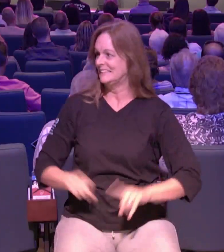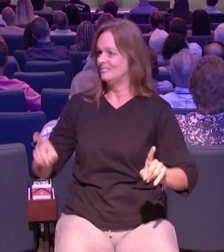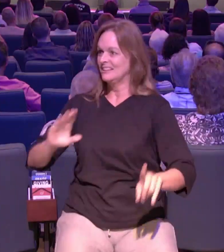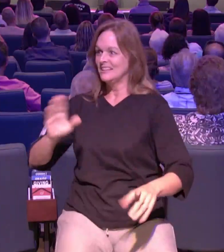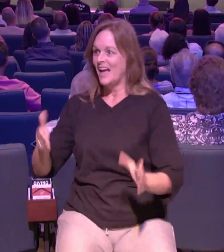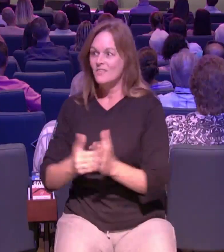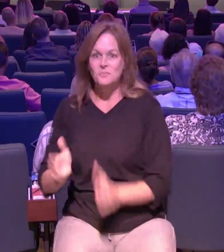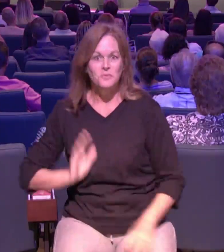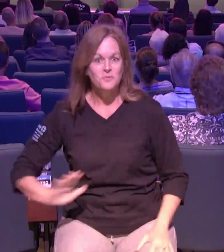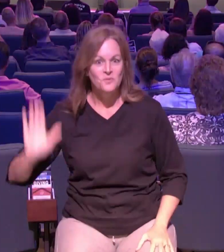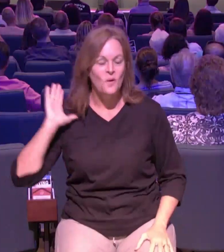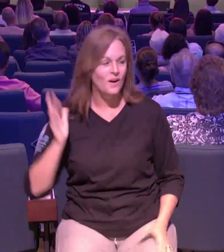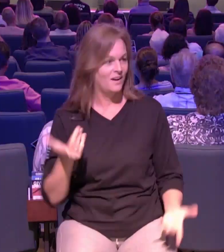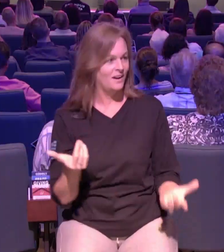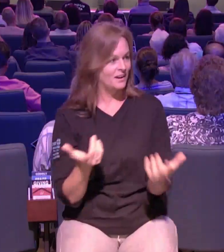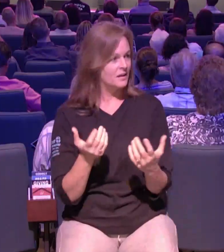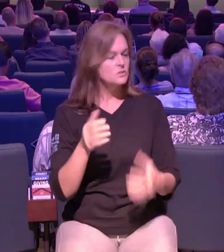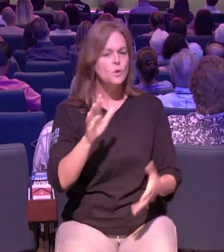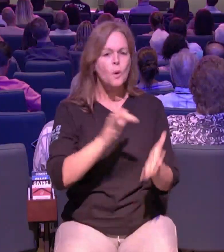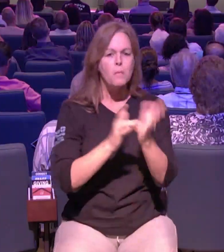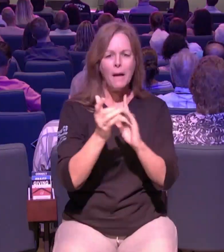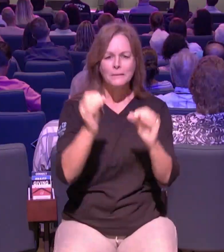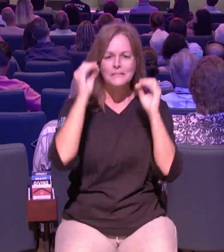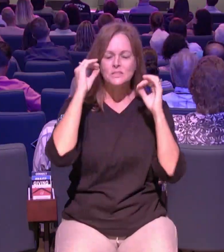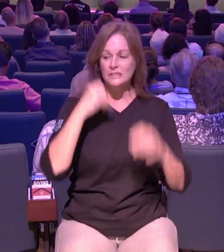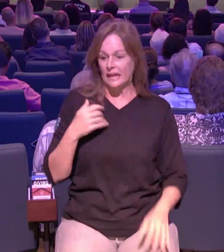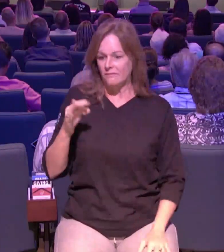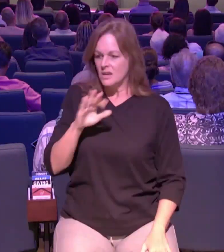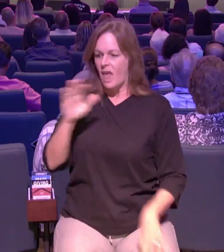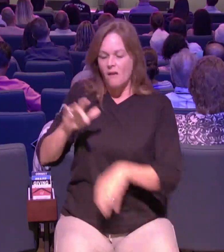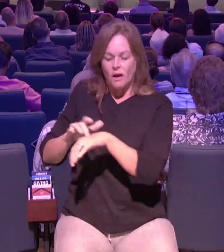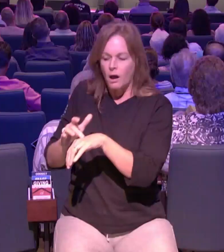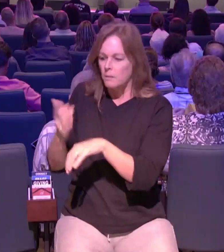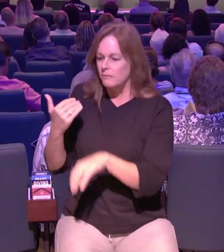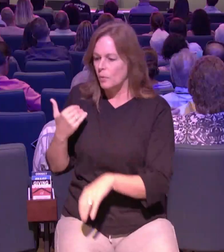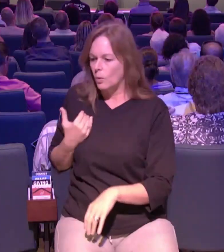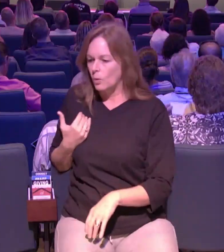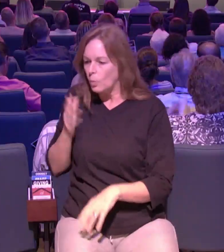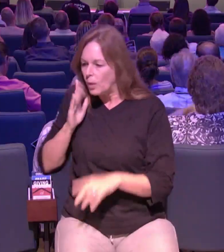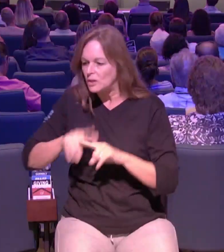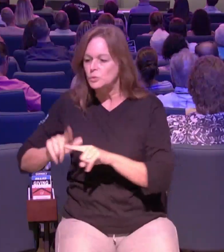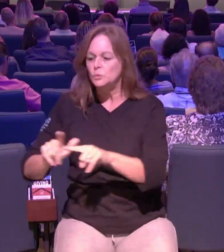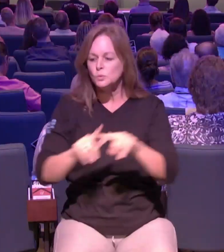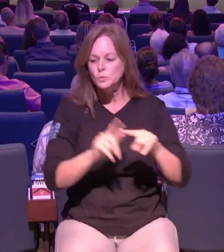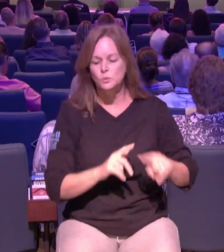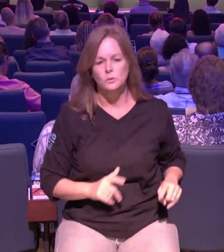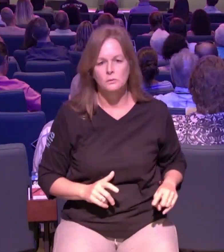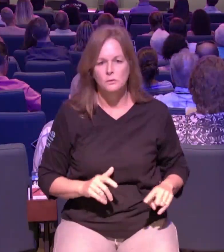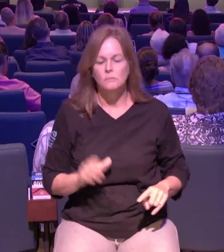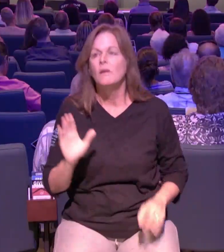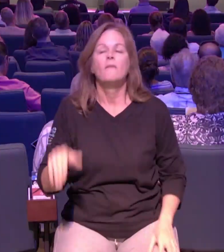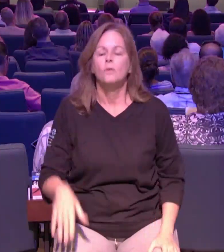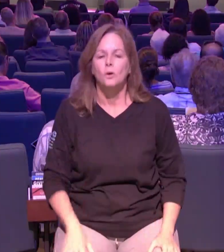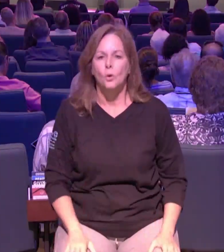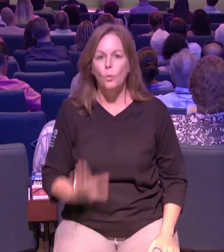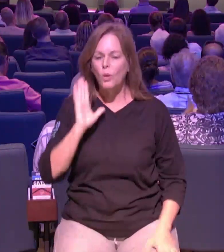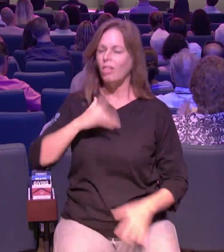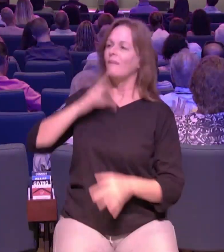to see things that we've never seen before then we're going to have to do some things that we've never done before we got to have faith to rip off the